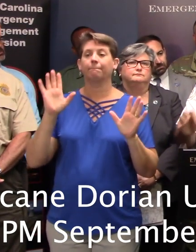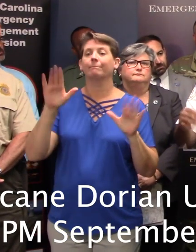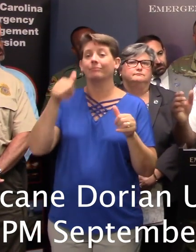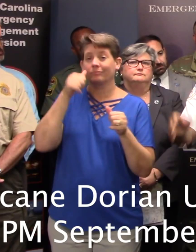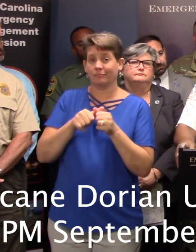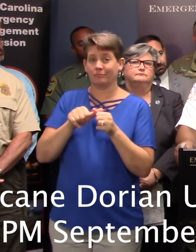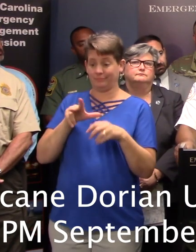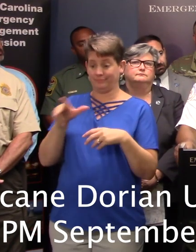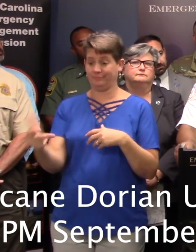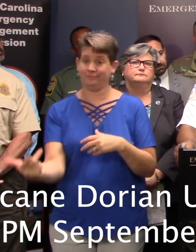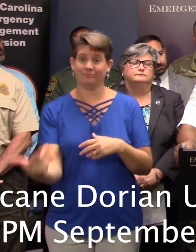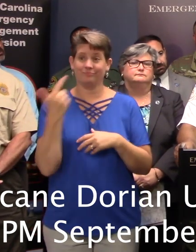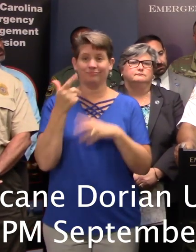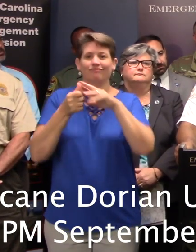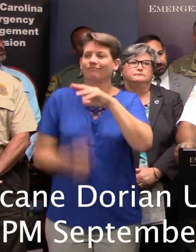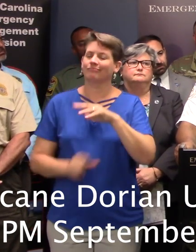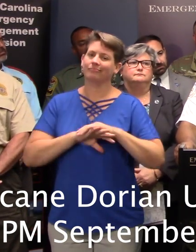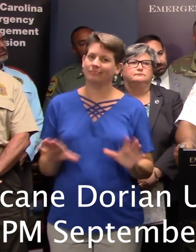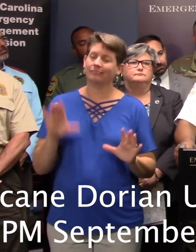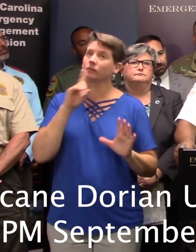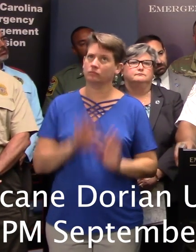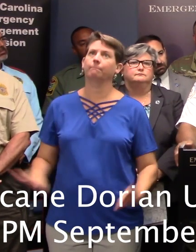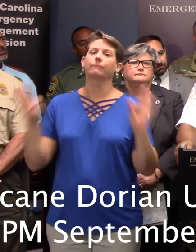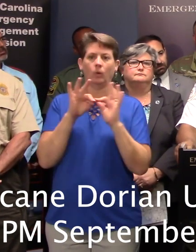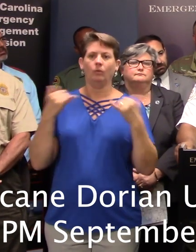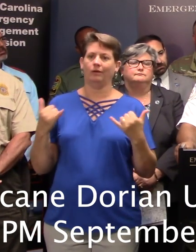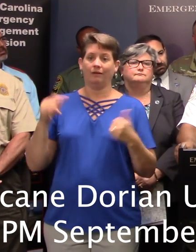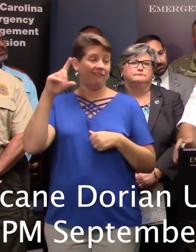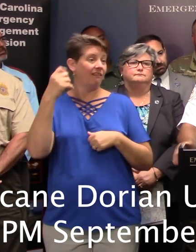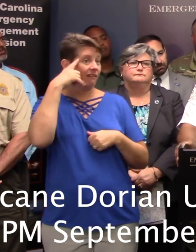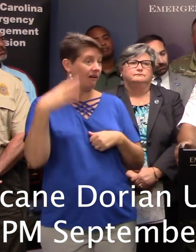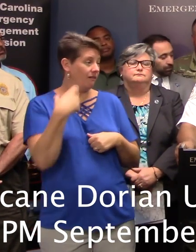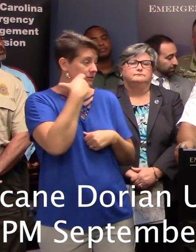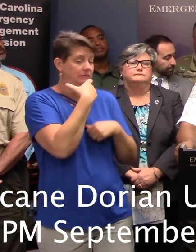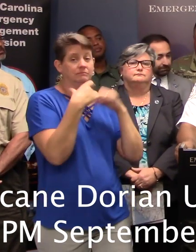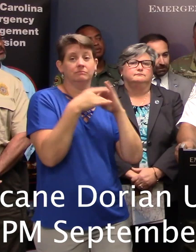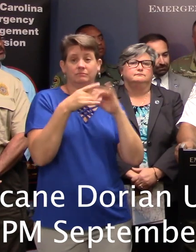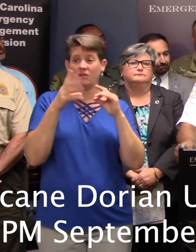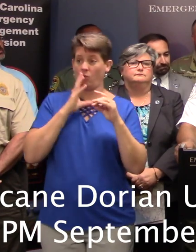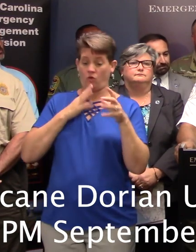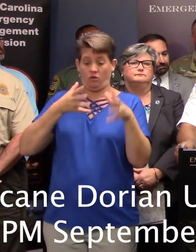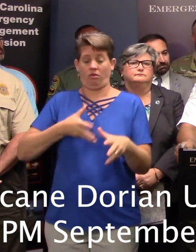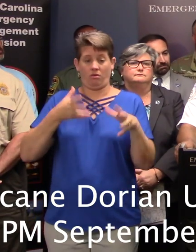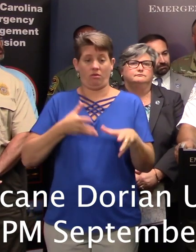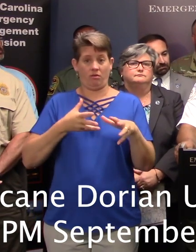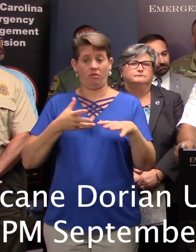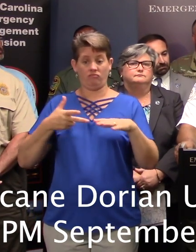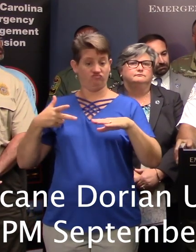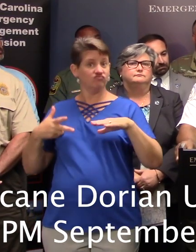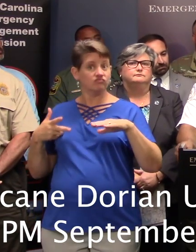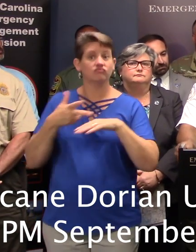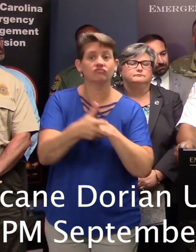don't drown, cannot be more important than now. We heard the Governor mention earlier about standing water. Please do not drive through